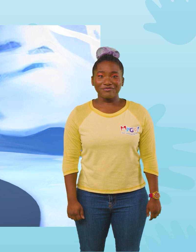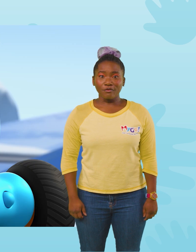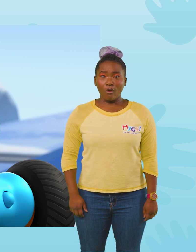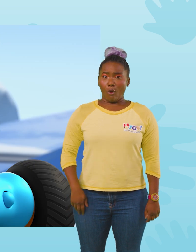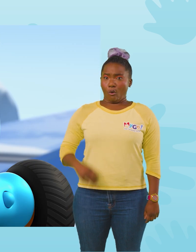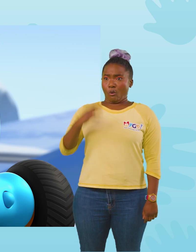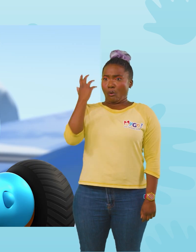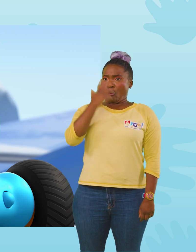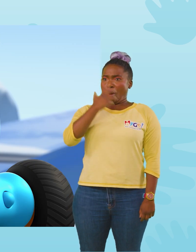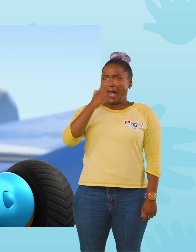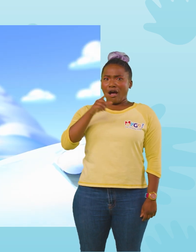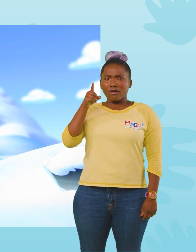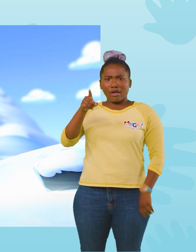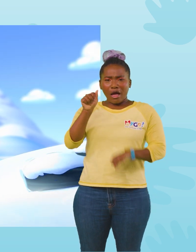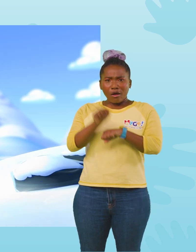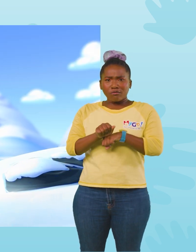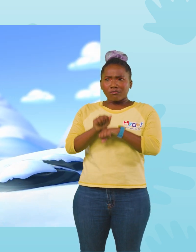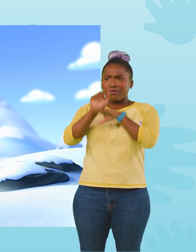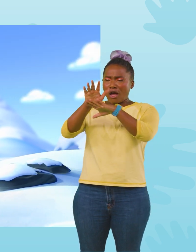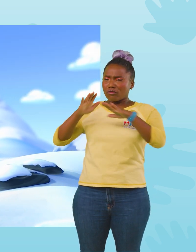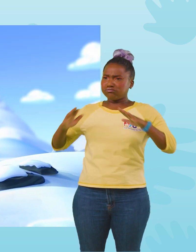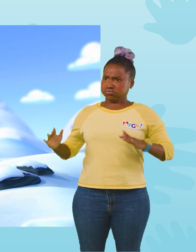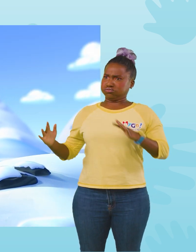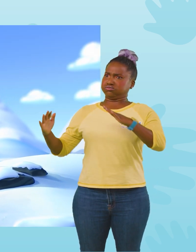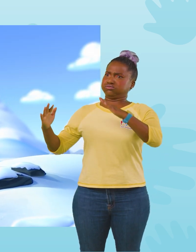Wow! That's a pretty tall mountain!